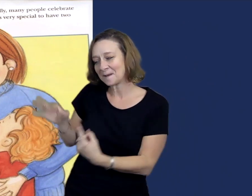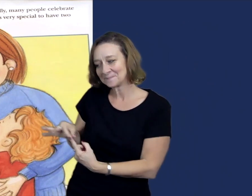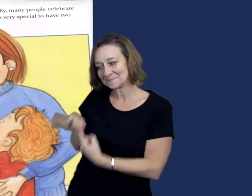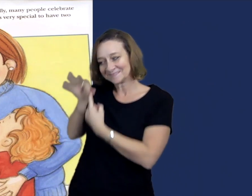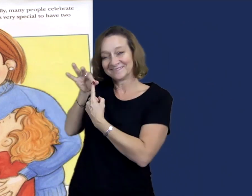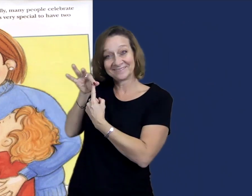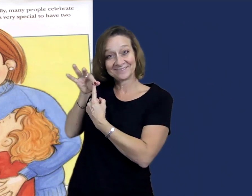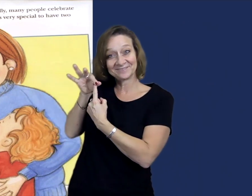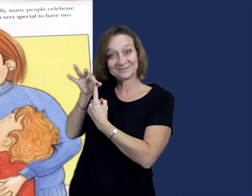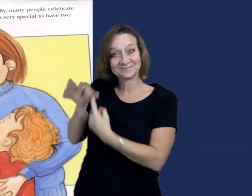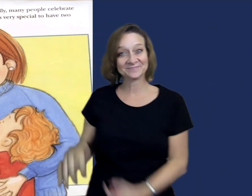holidays.